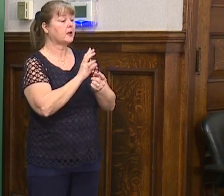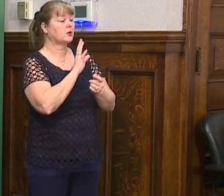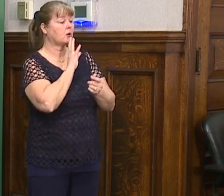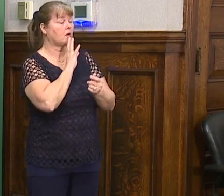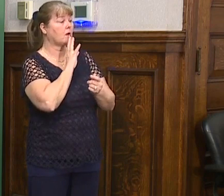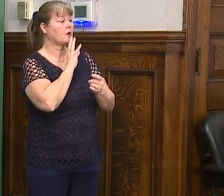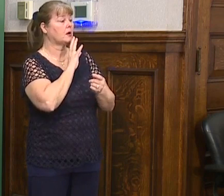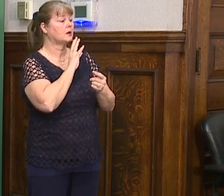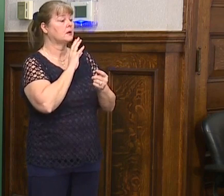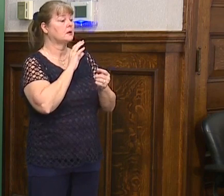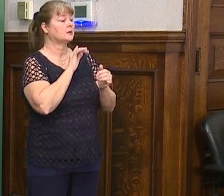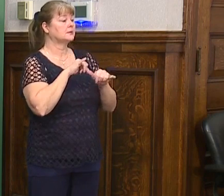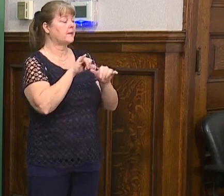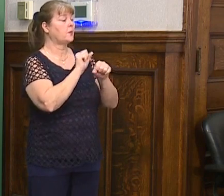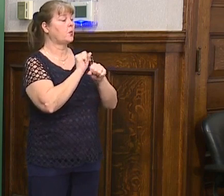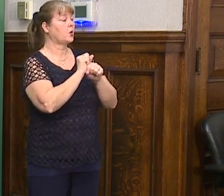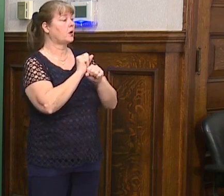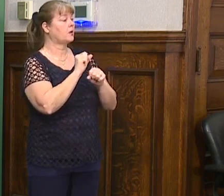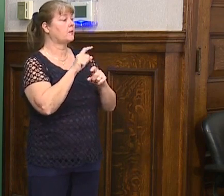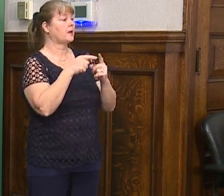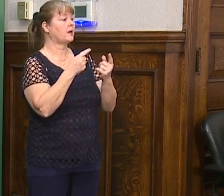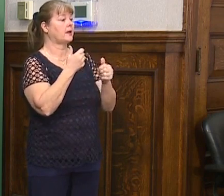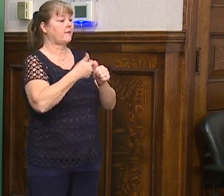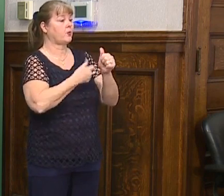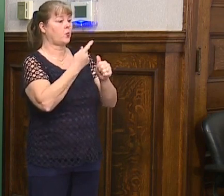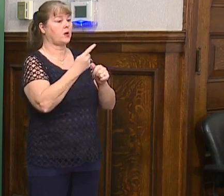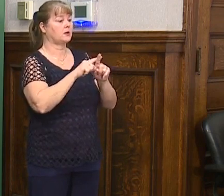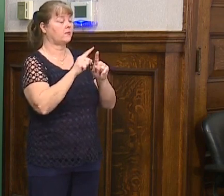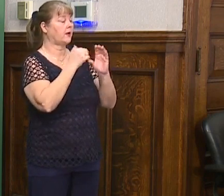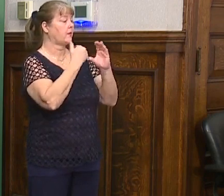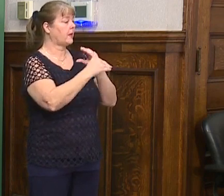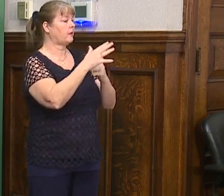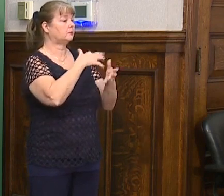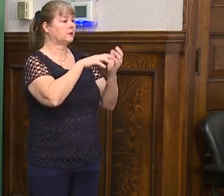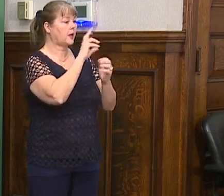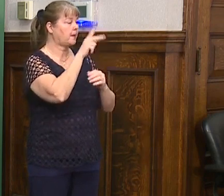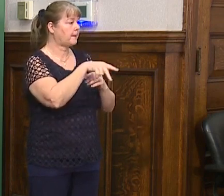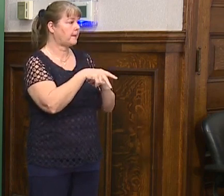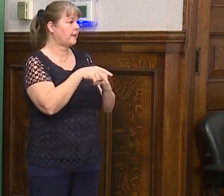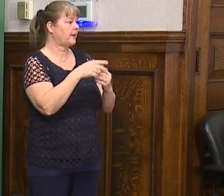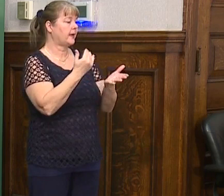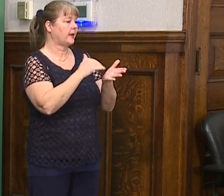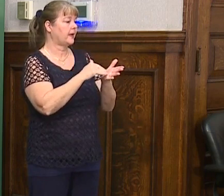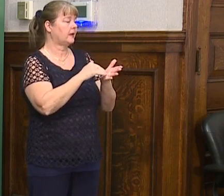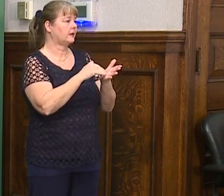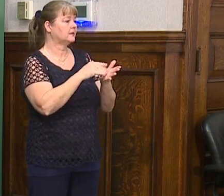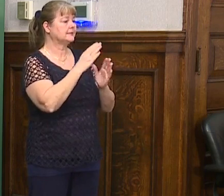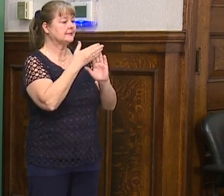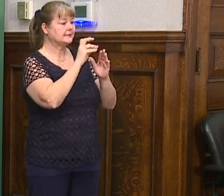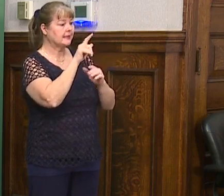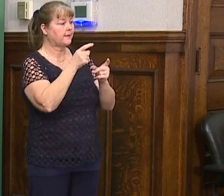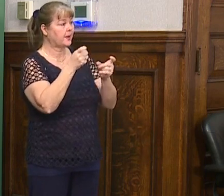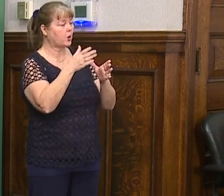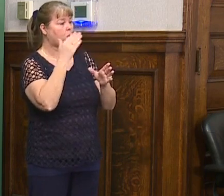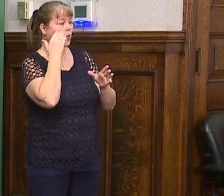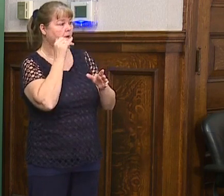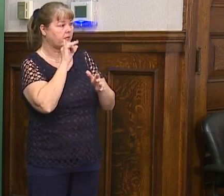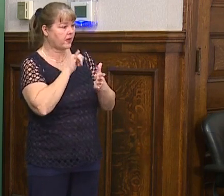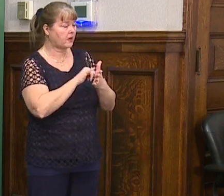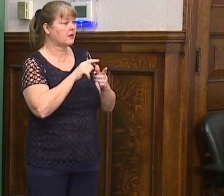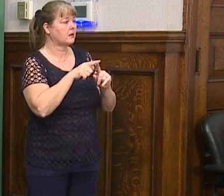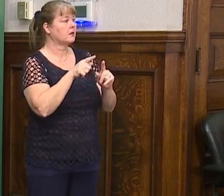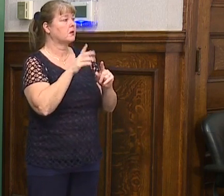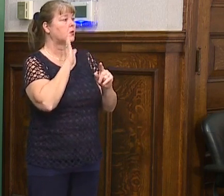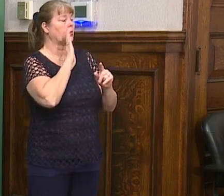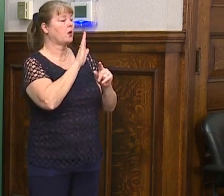don't work in sync like we usually, everybody's all over the place. Emails got missed. So again, I, you know, city manager is aware of it. Um,